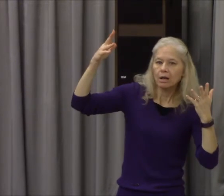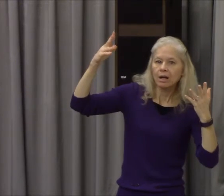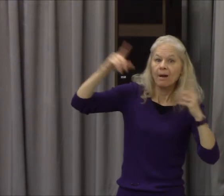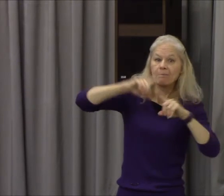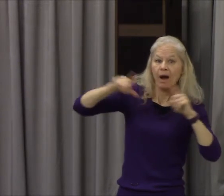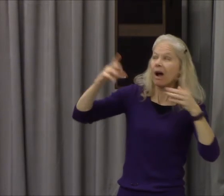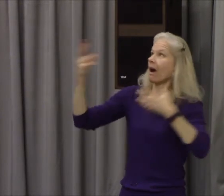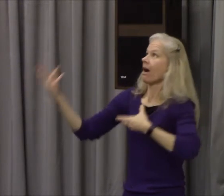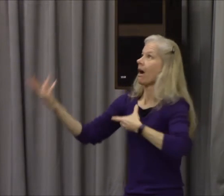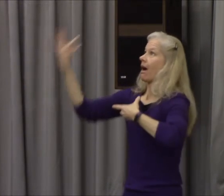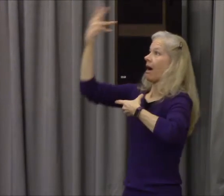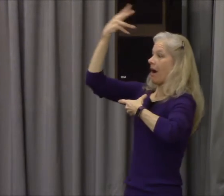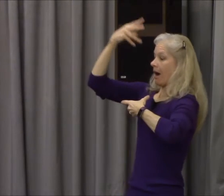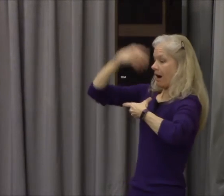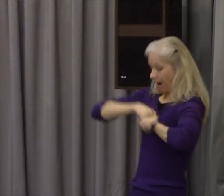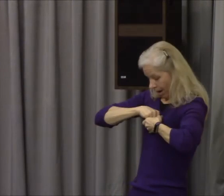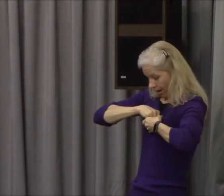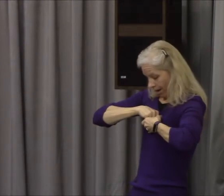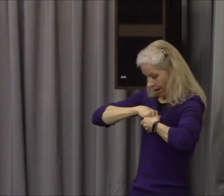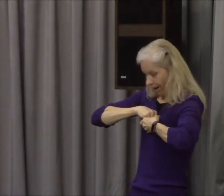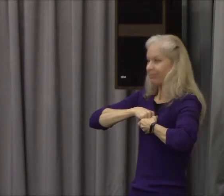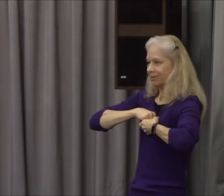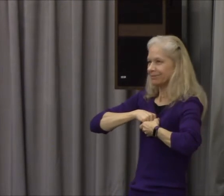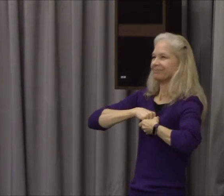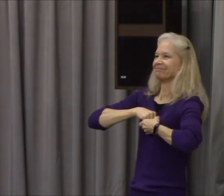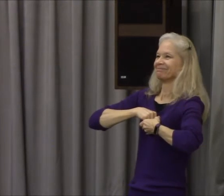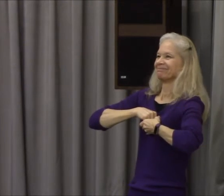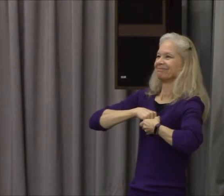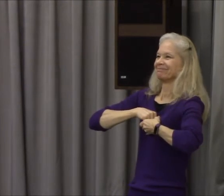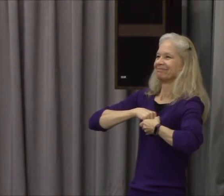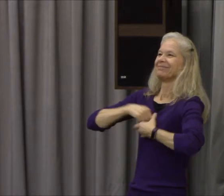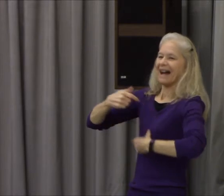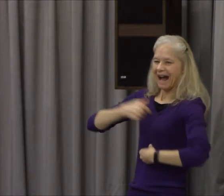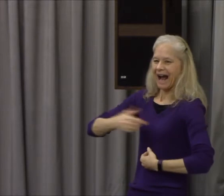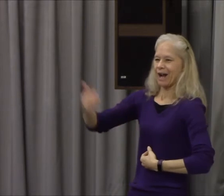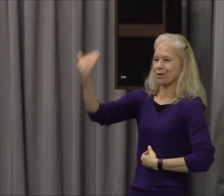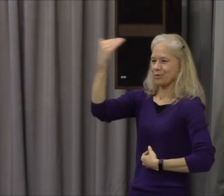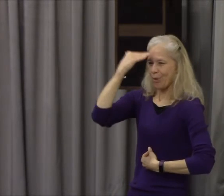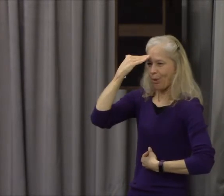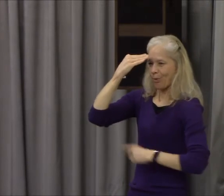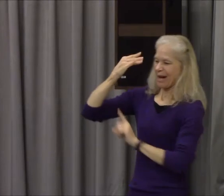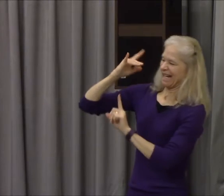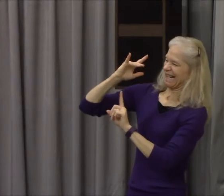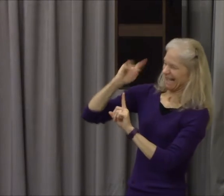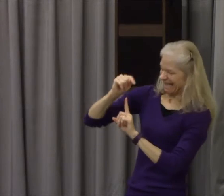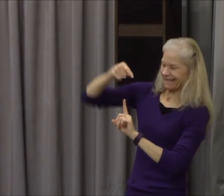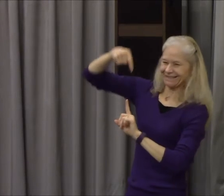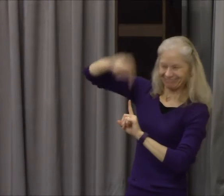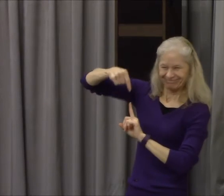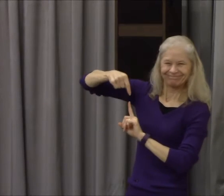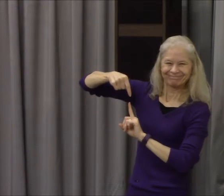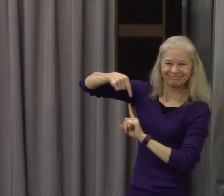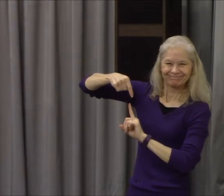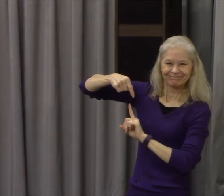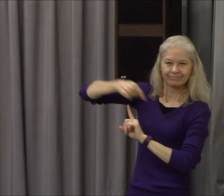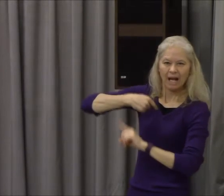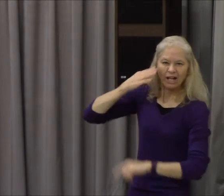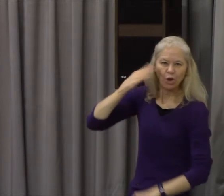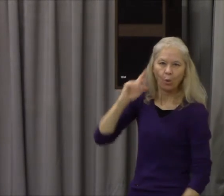he also did predestinate to be conformed to the image of his son that he might be